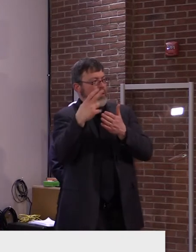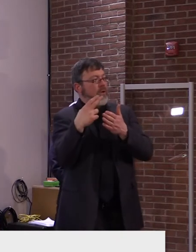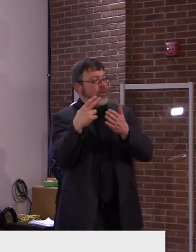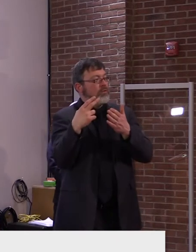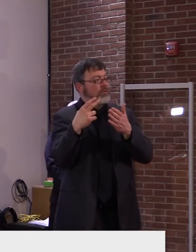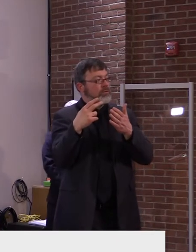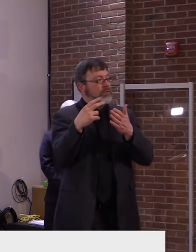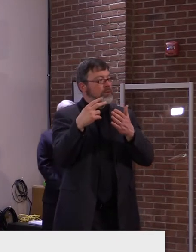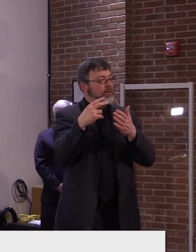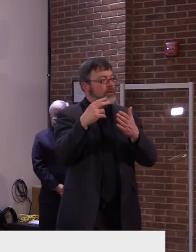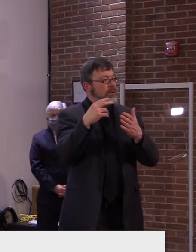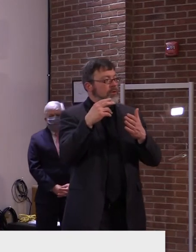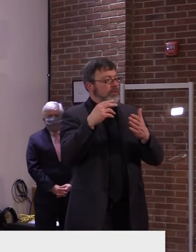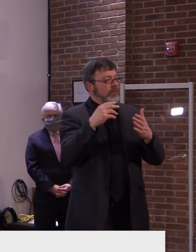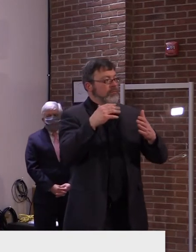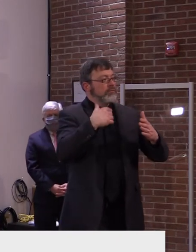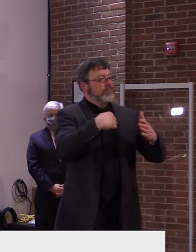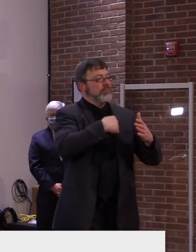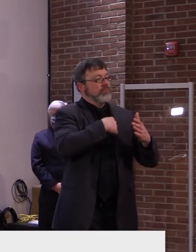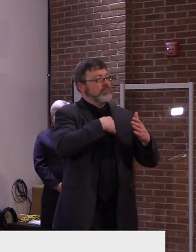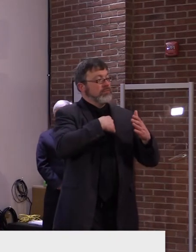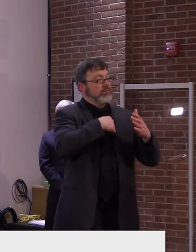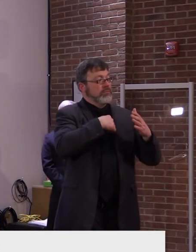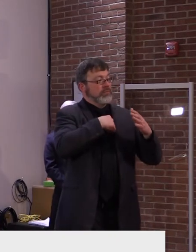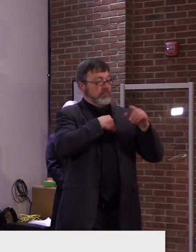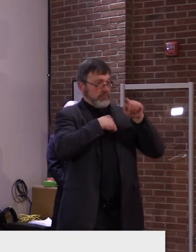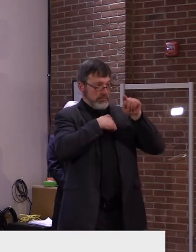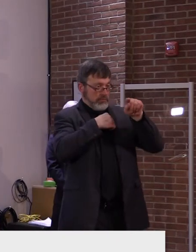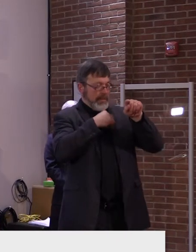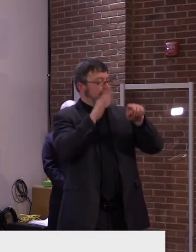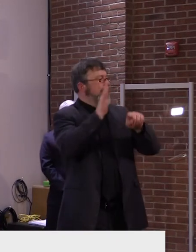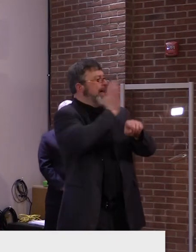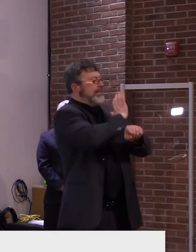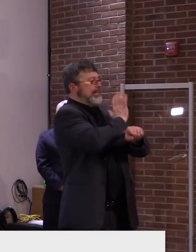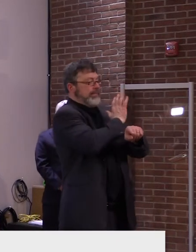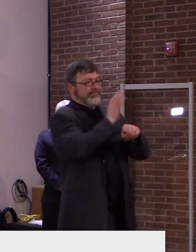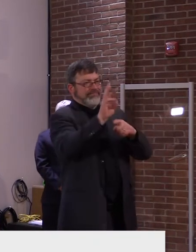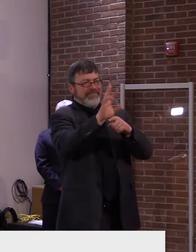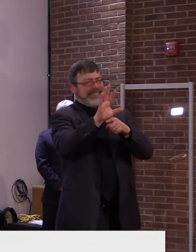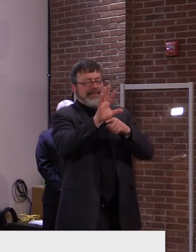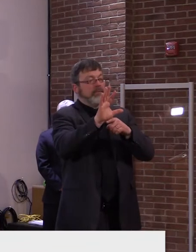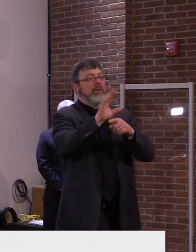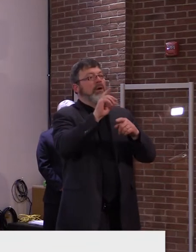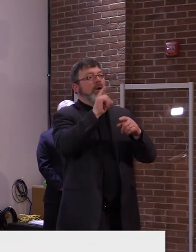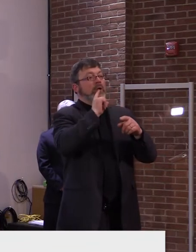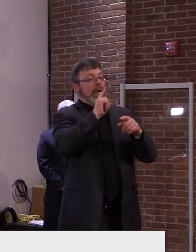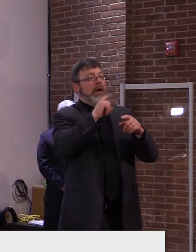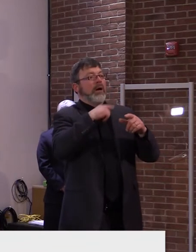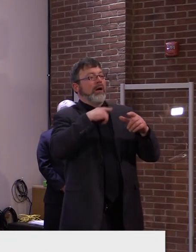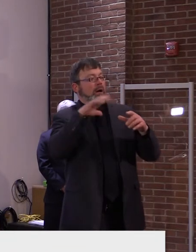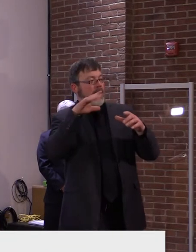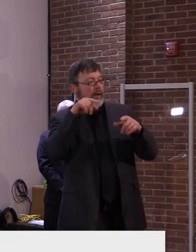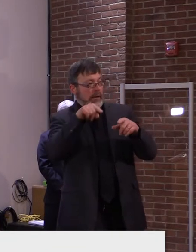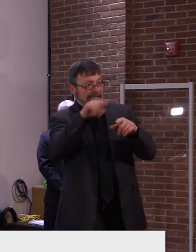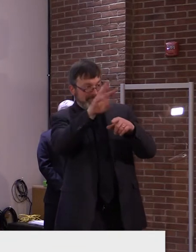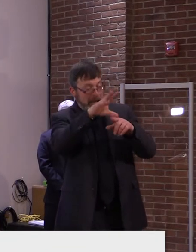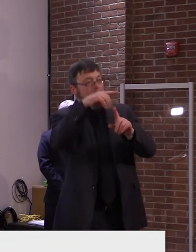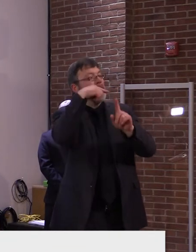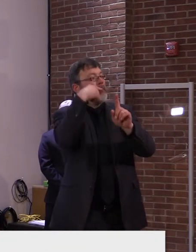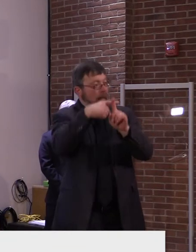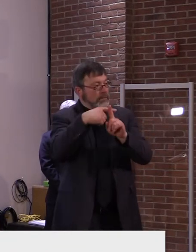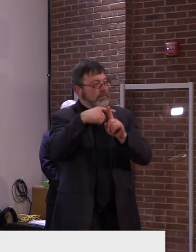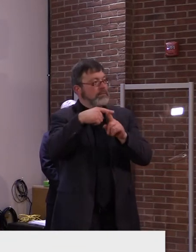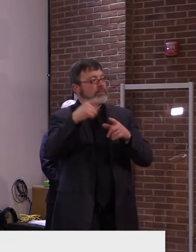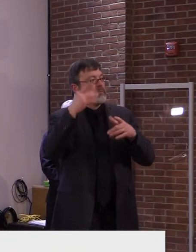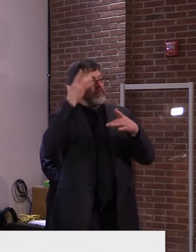conditions. I can share that we are adding type 1 diabetes to the list of conditions that will be eligible for